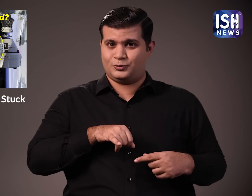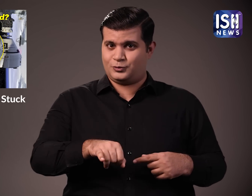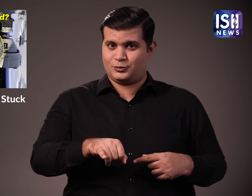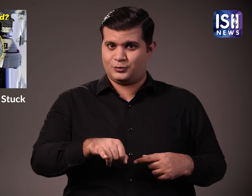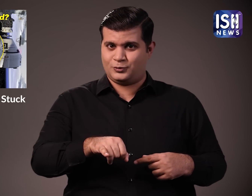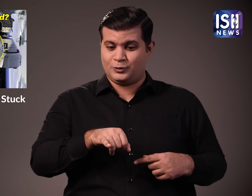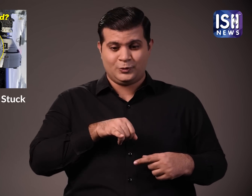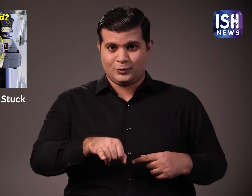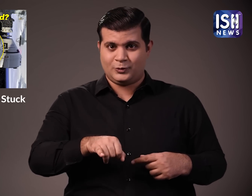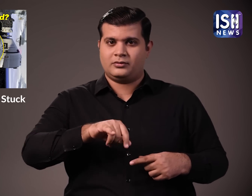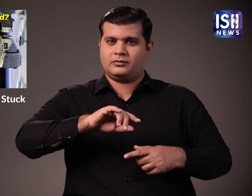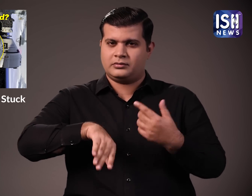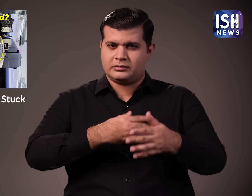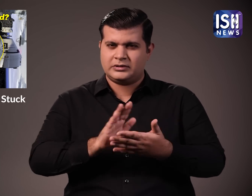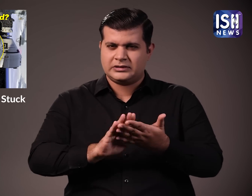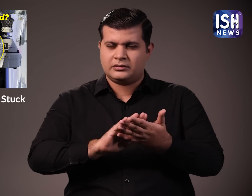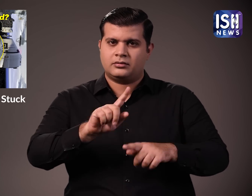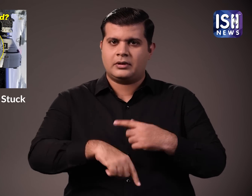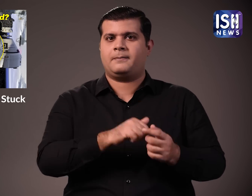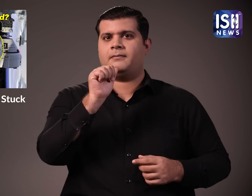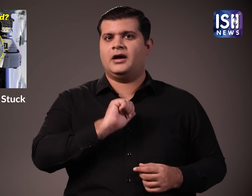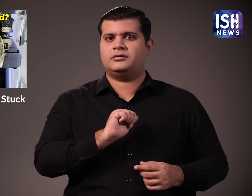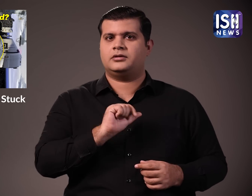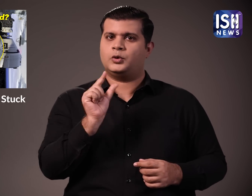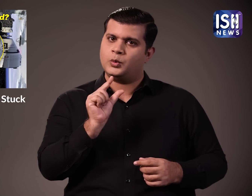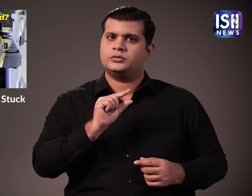urine into drinkable water.